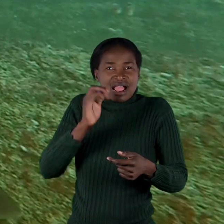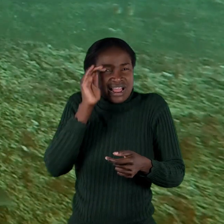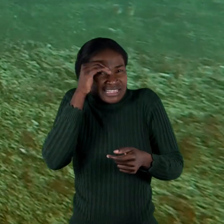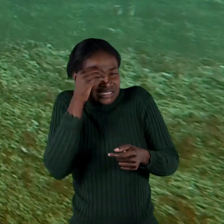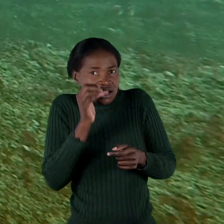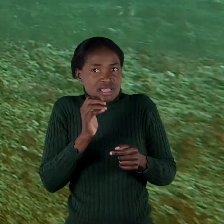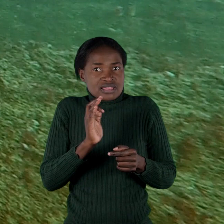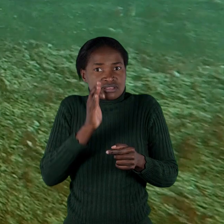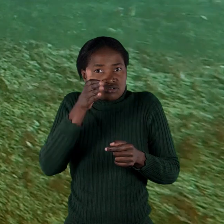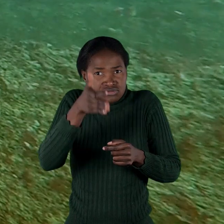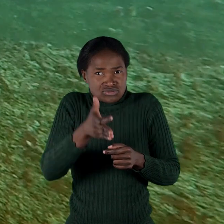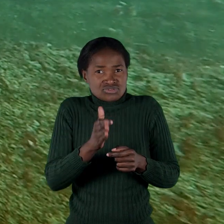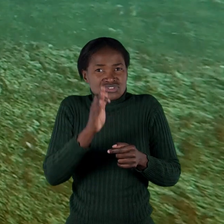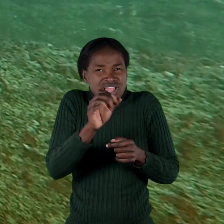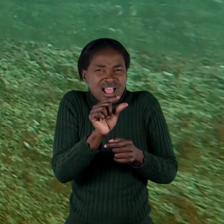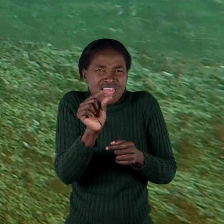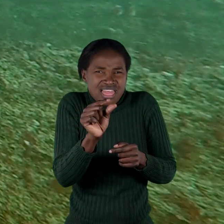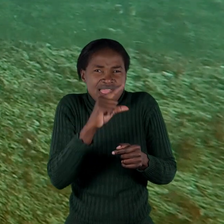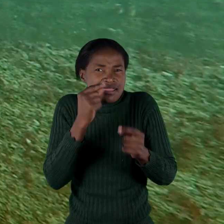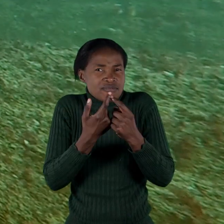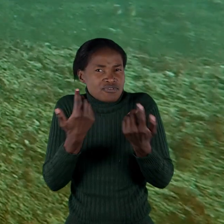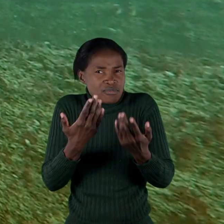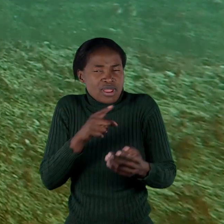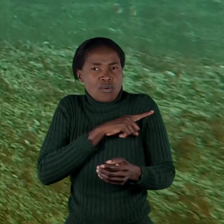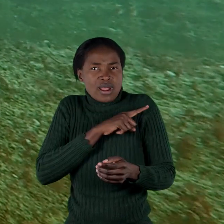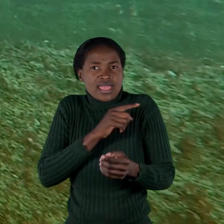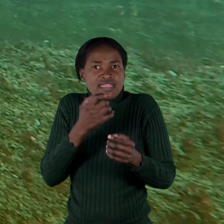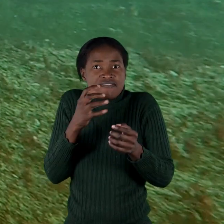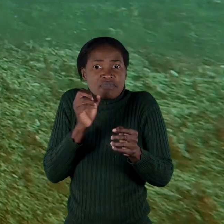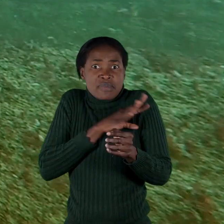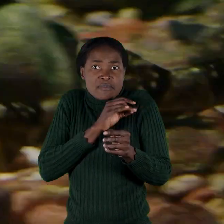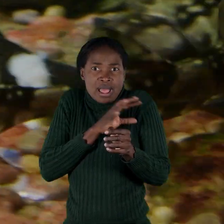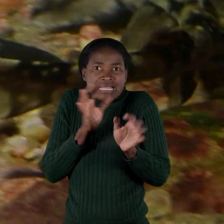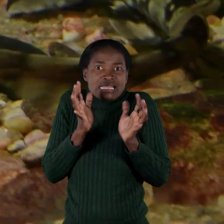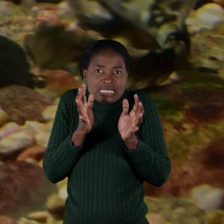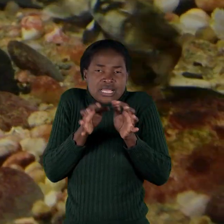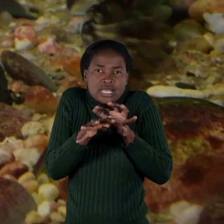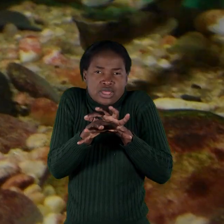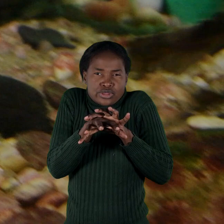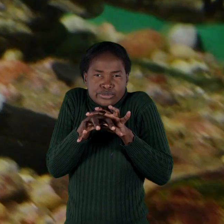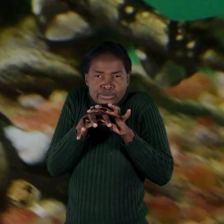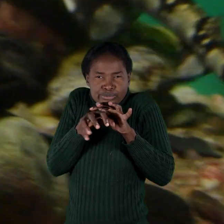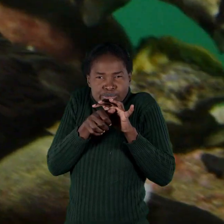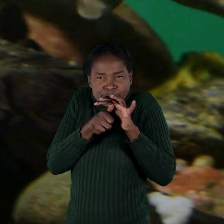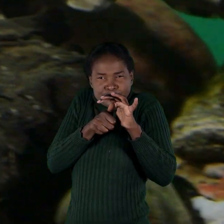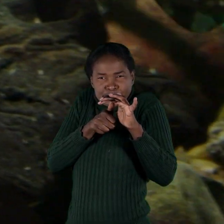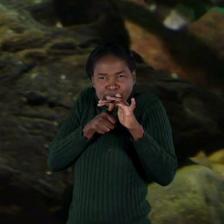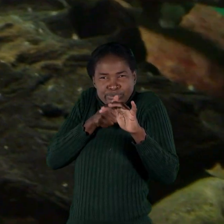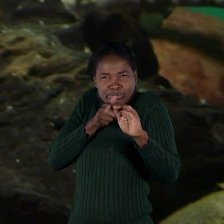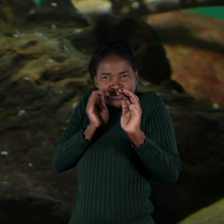smallest and gets its name from the fact that when it feels threatened, it curls up and hides its face behind its tail, as